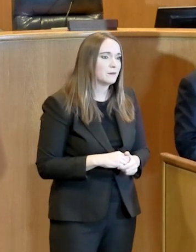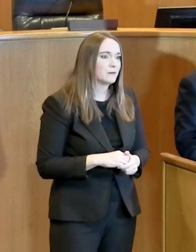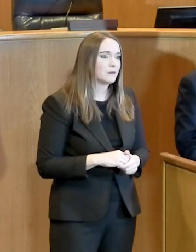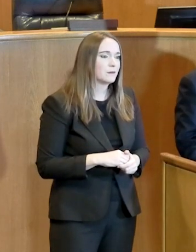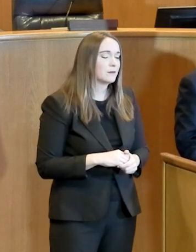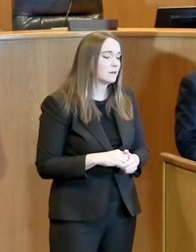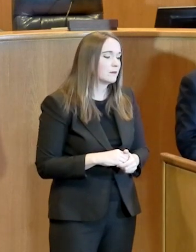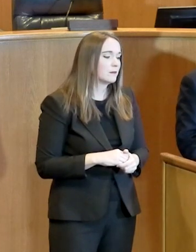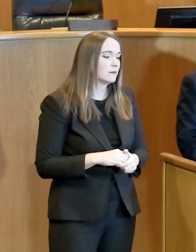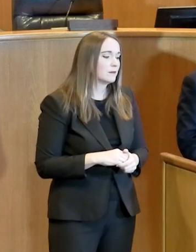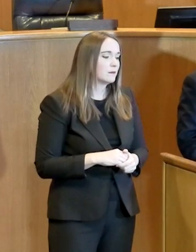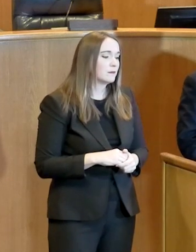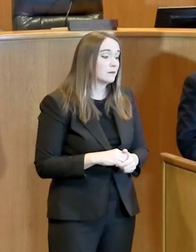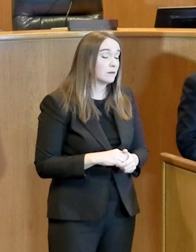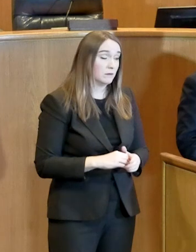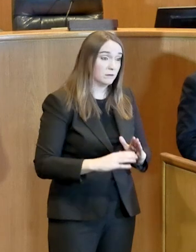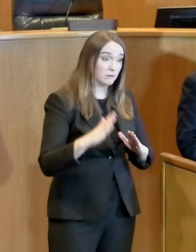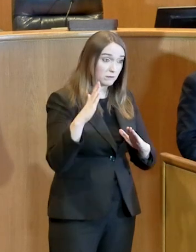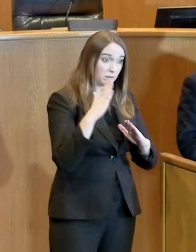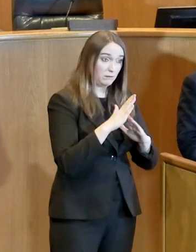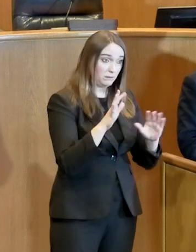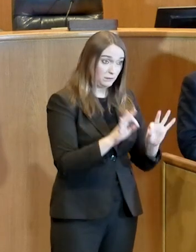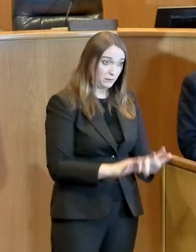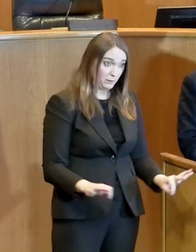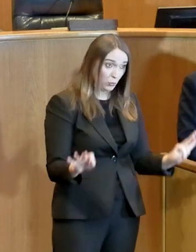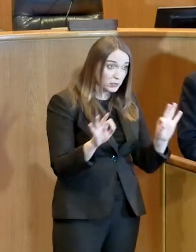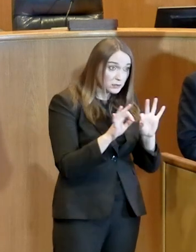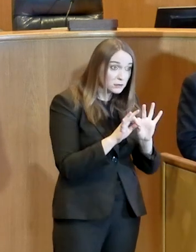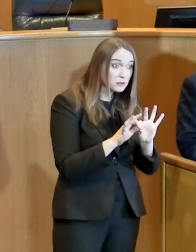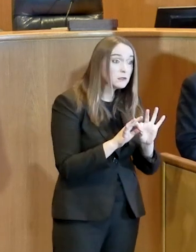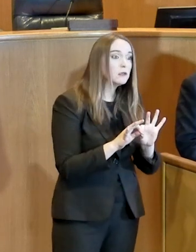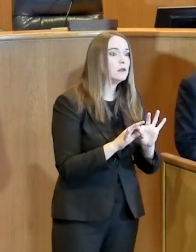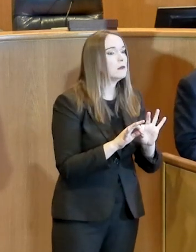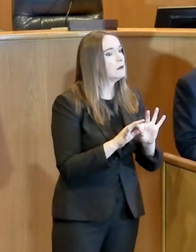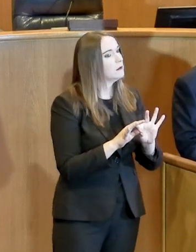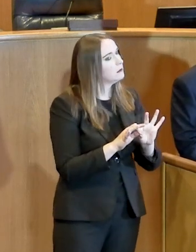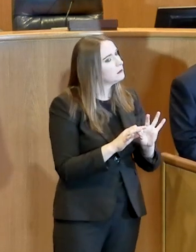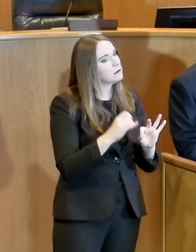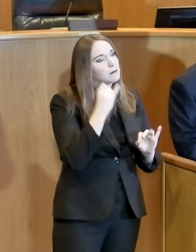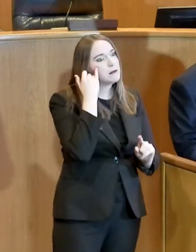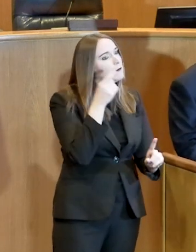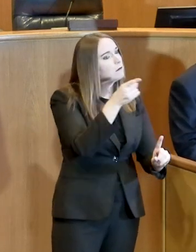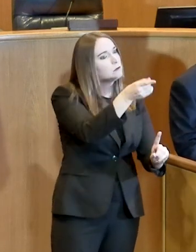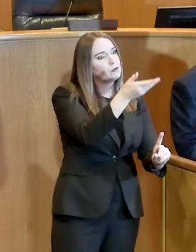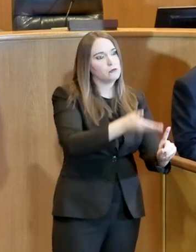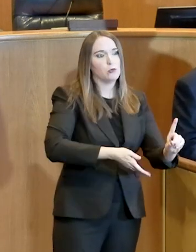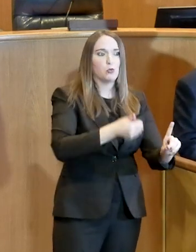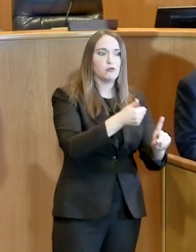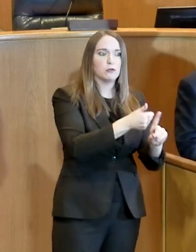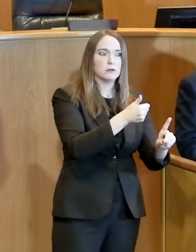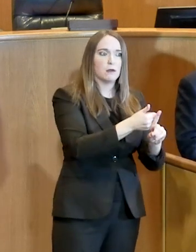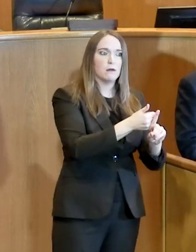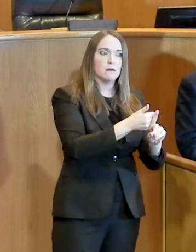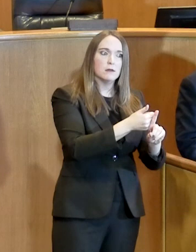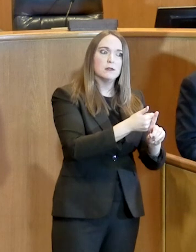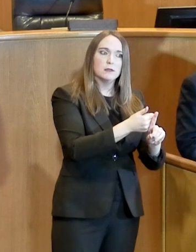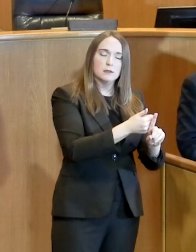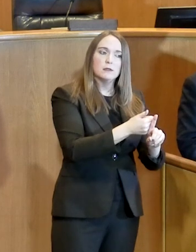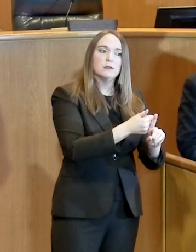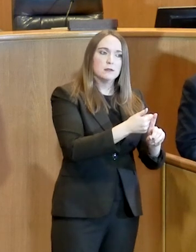then, probably most importantly all, if you are experiencing symptoms and you think you may have COVID,